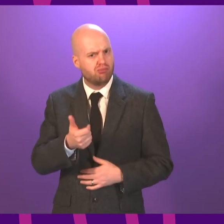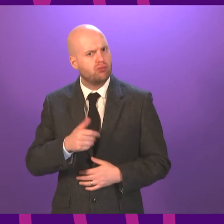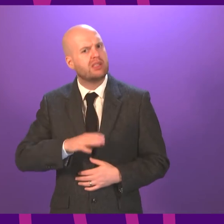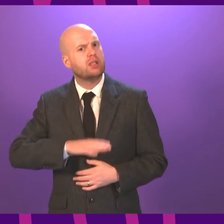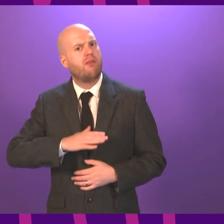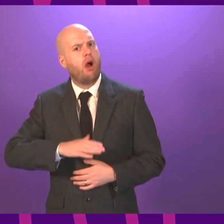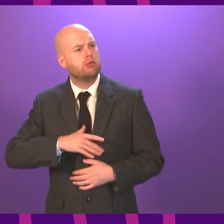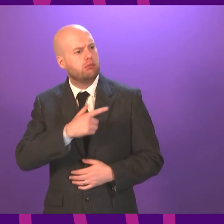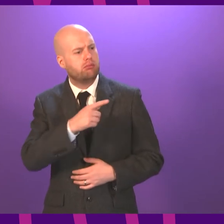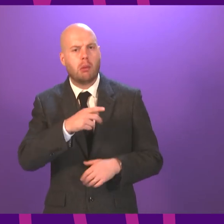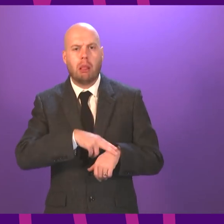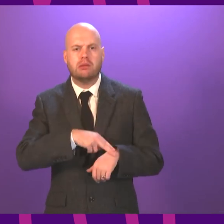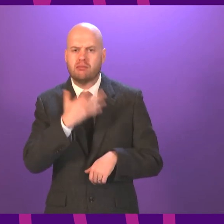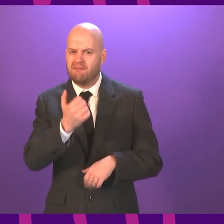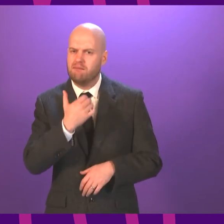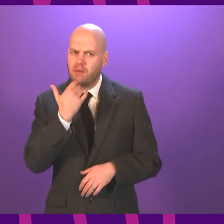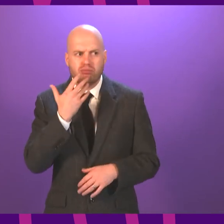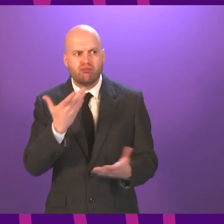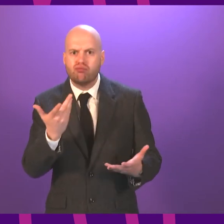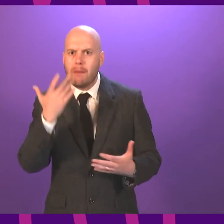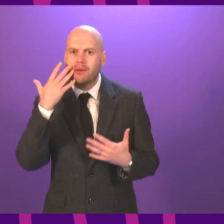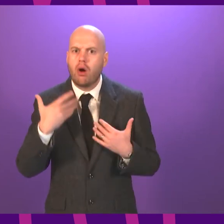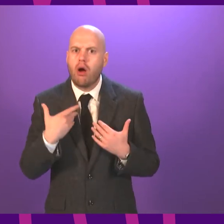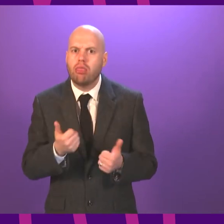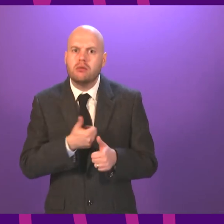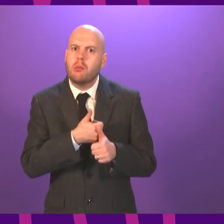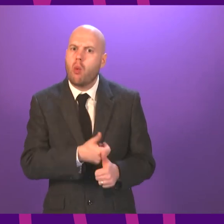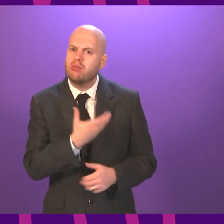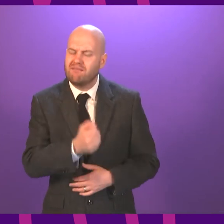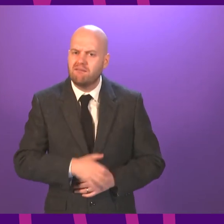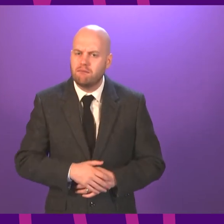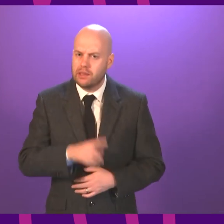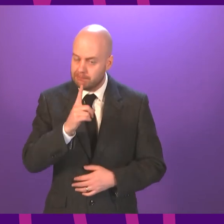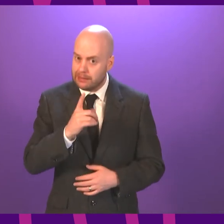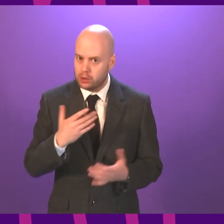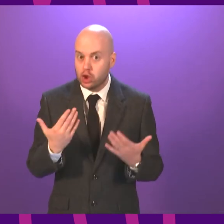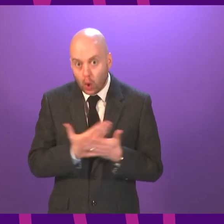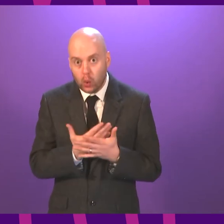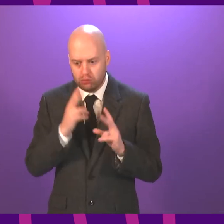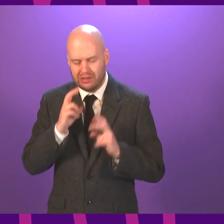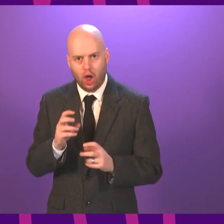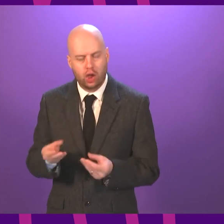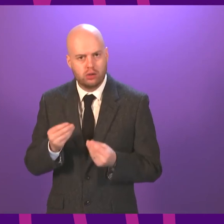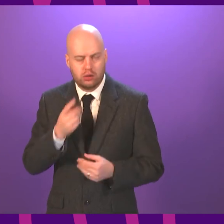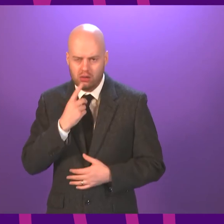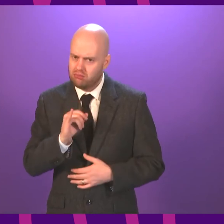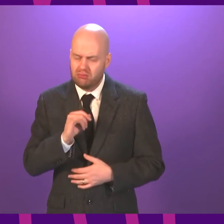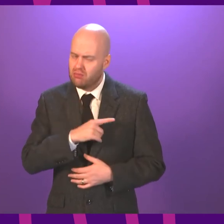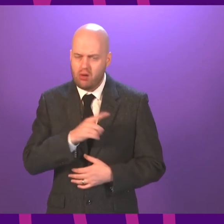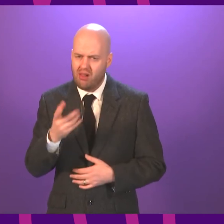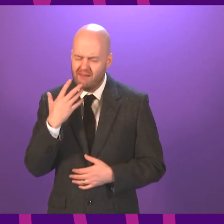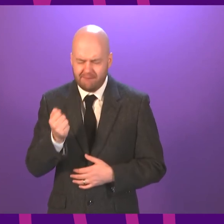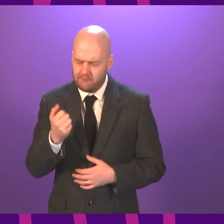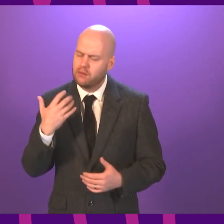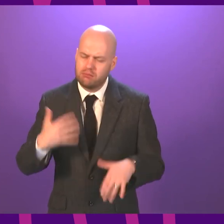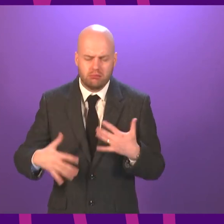Now experts researchers have again concluded many frontline officers are suffering from chronic stress associated with their circumstances at